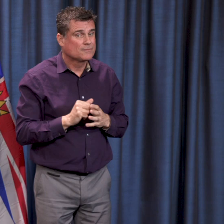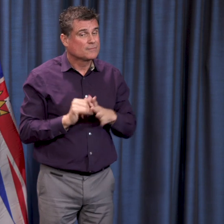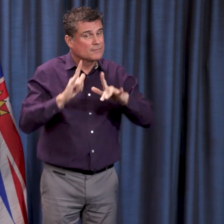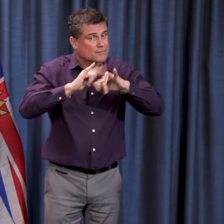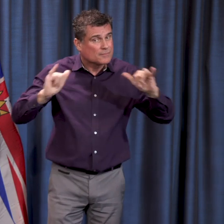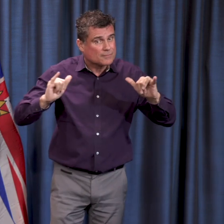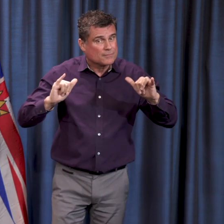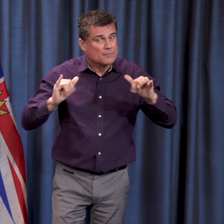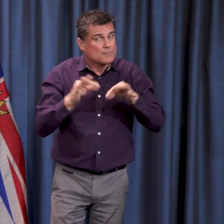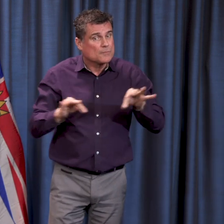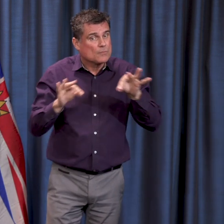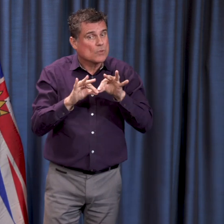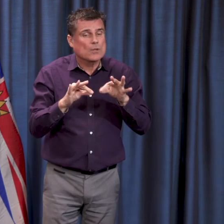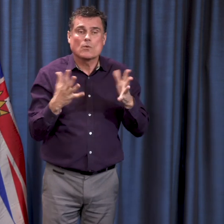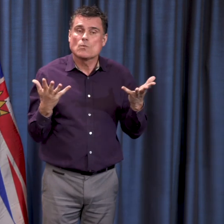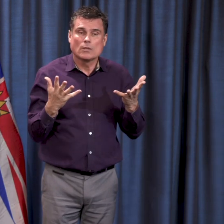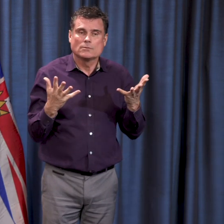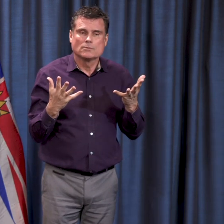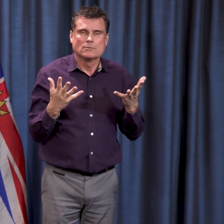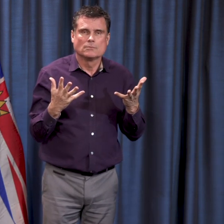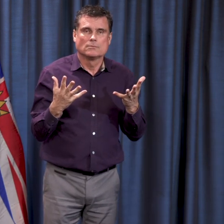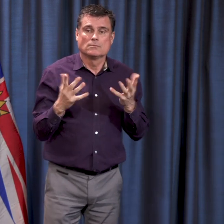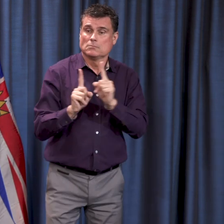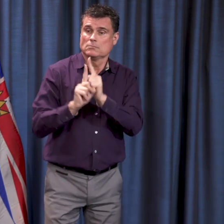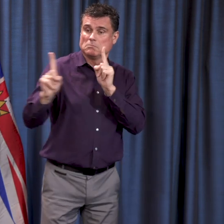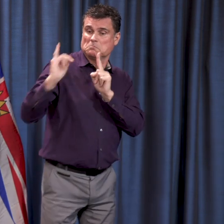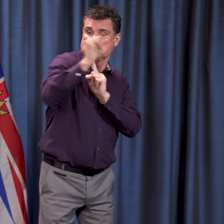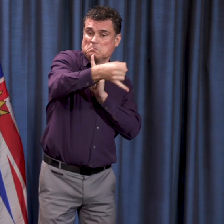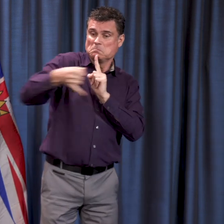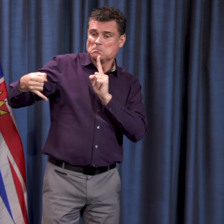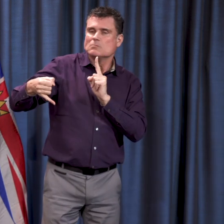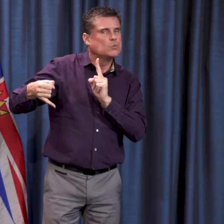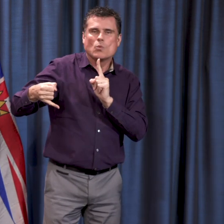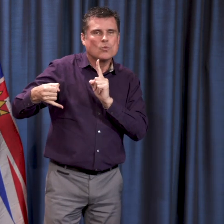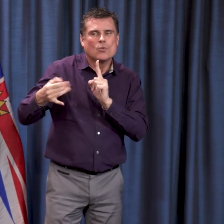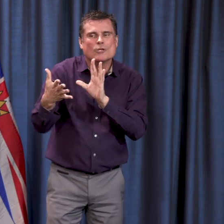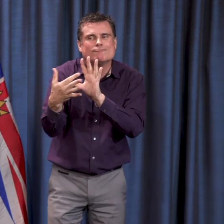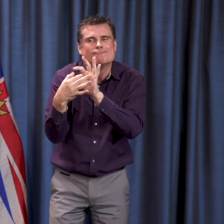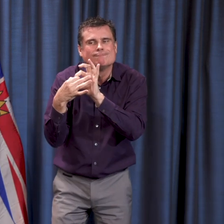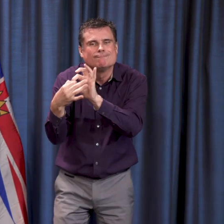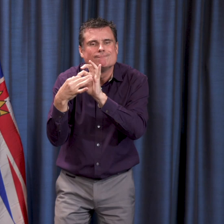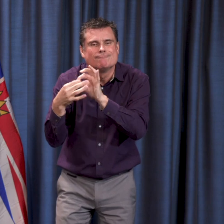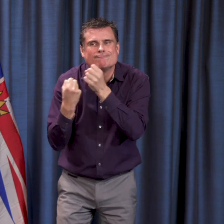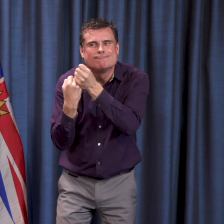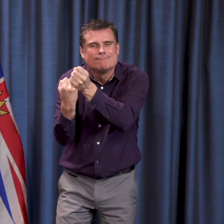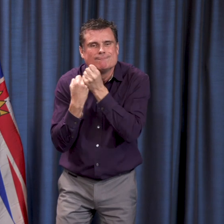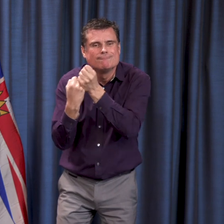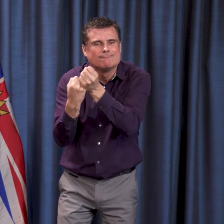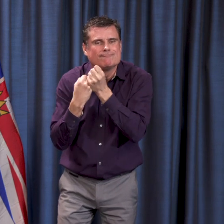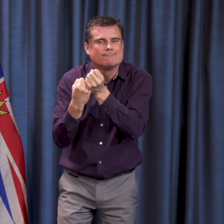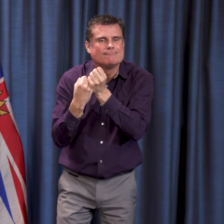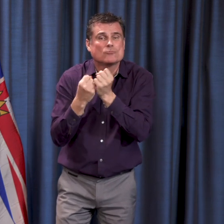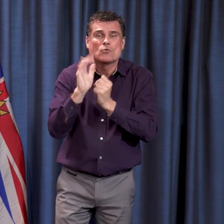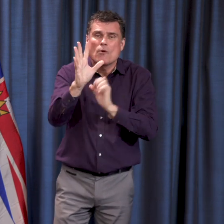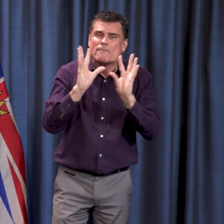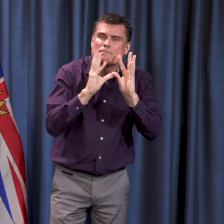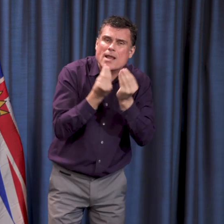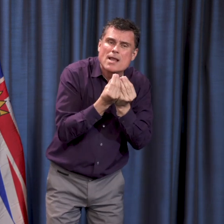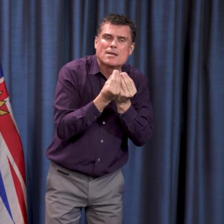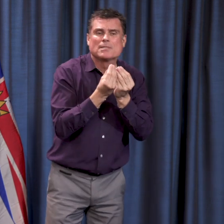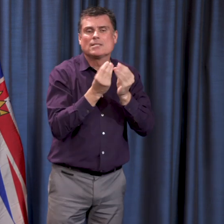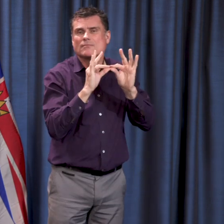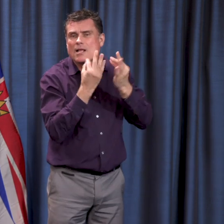this. So I encourage everybody to take those virtual connections with your family, with older people in your community.